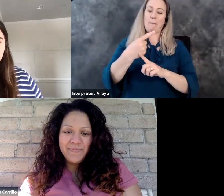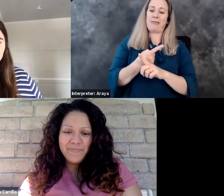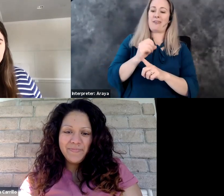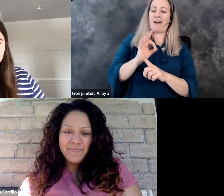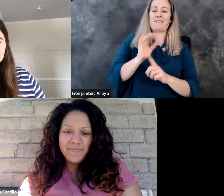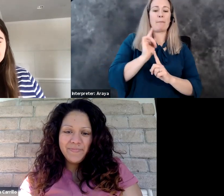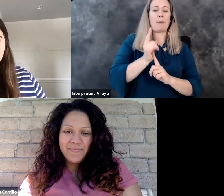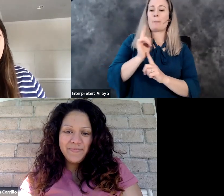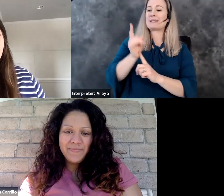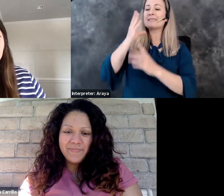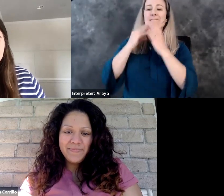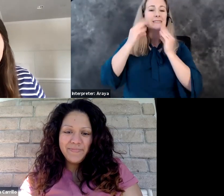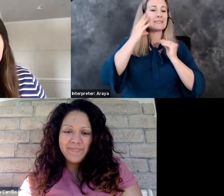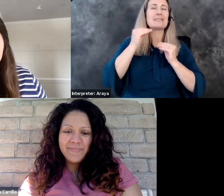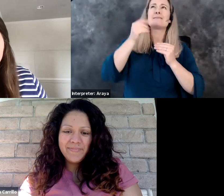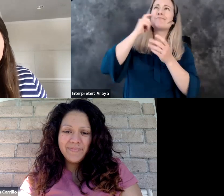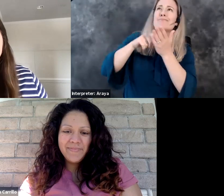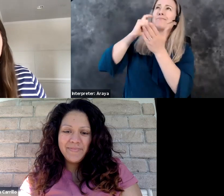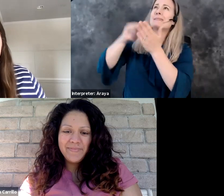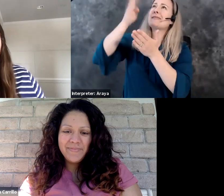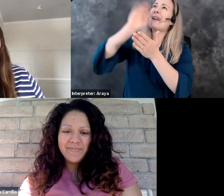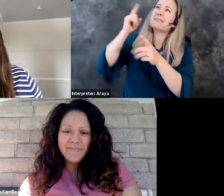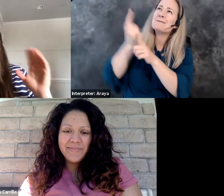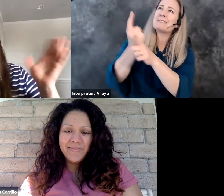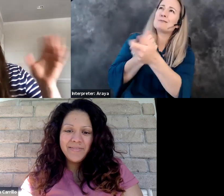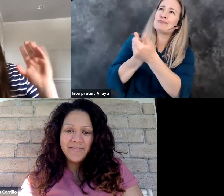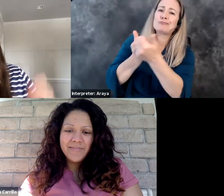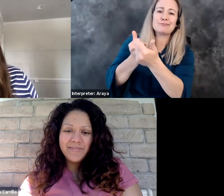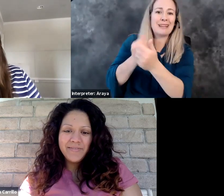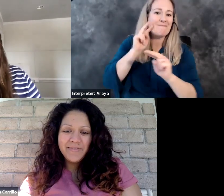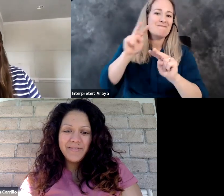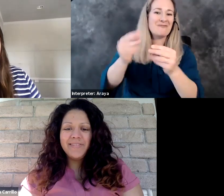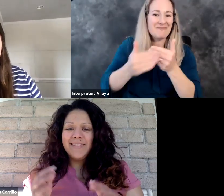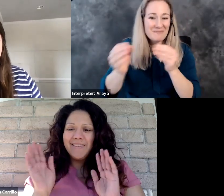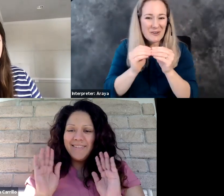all about the Lord's faithfulness and we're excited for all the moments to come. Bye friends.